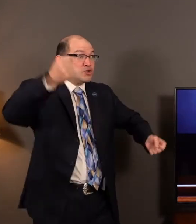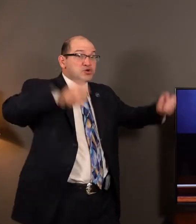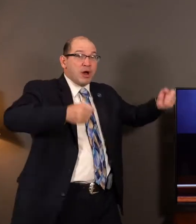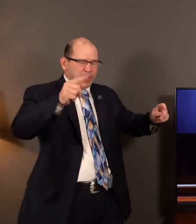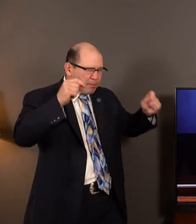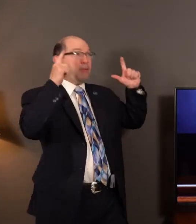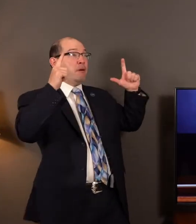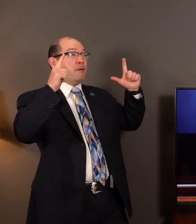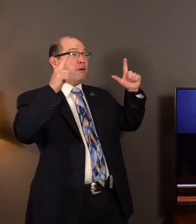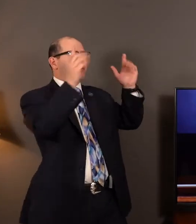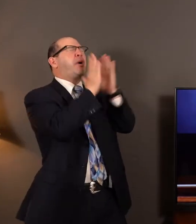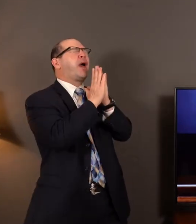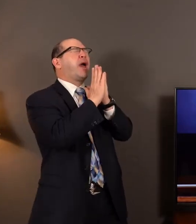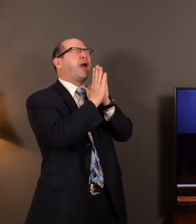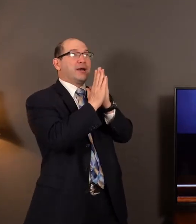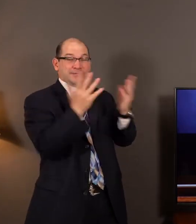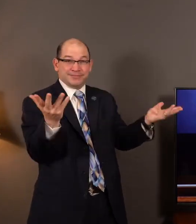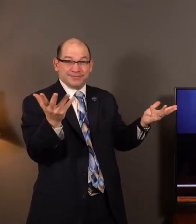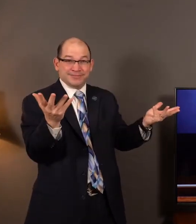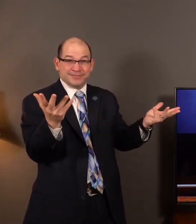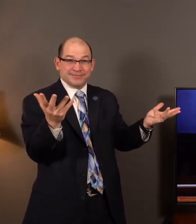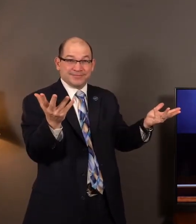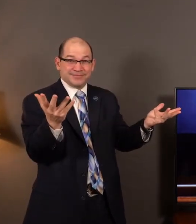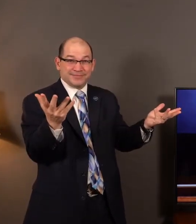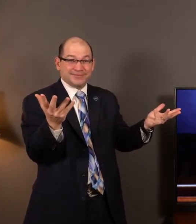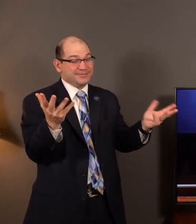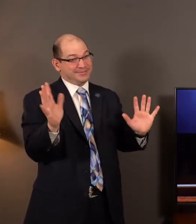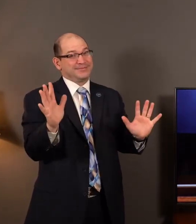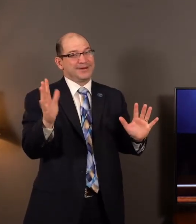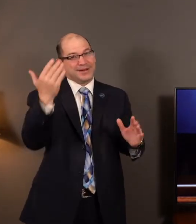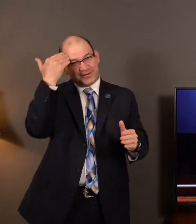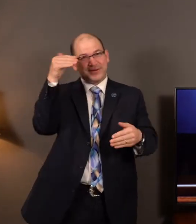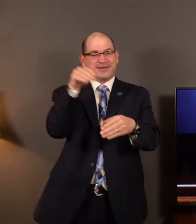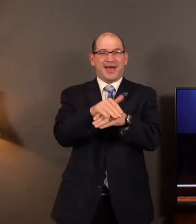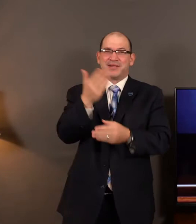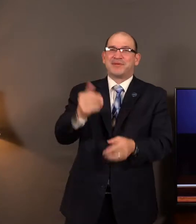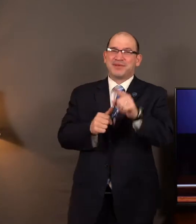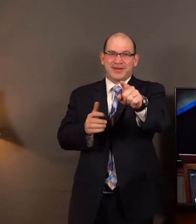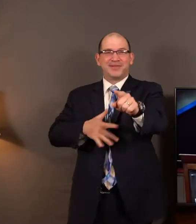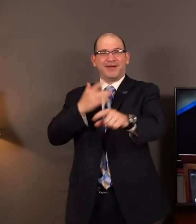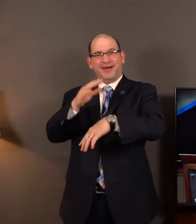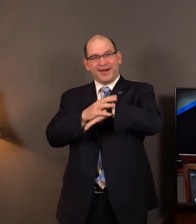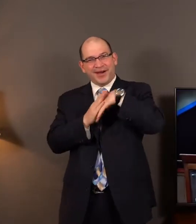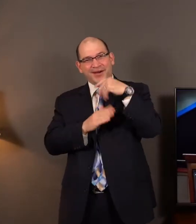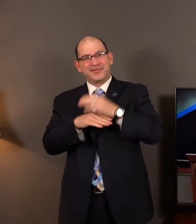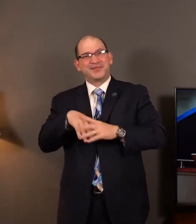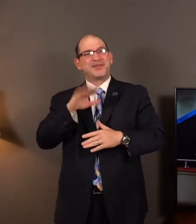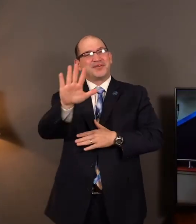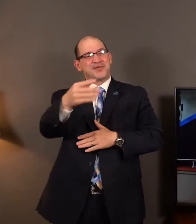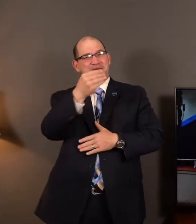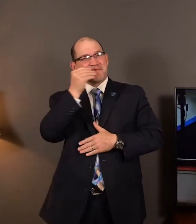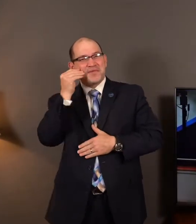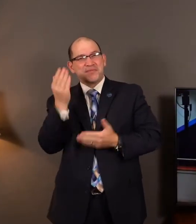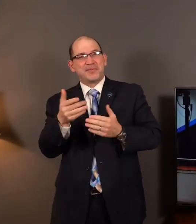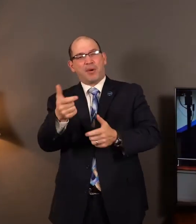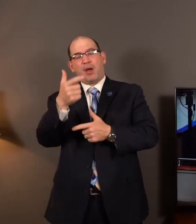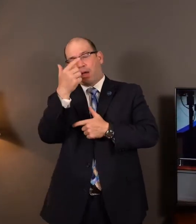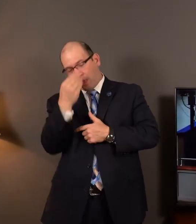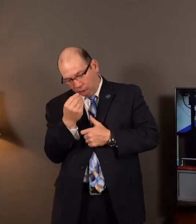people prayed. Now listen, I know tonight you might be in the comfort of your home, and you might be tempted to sleep. But I want to encourage